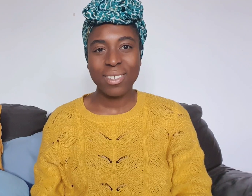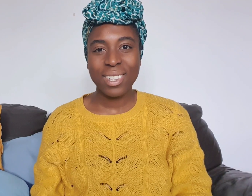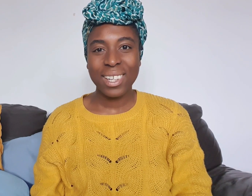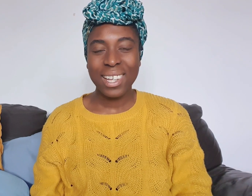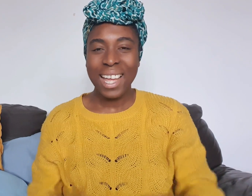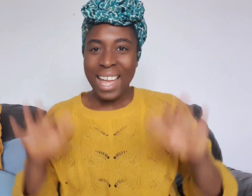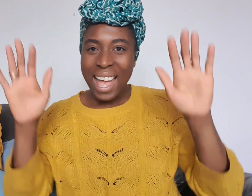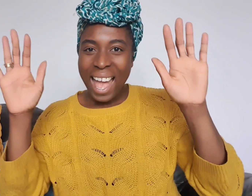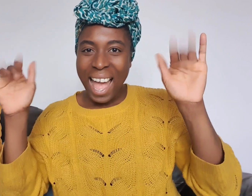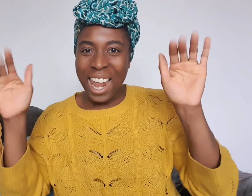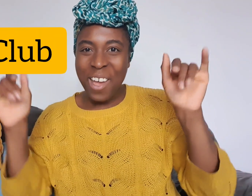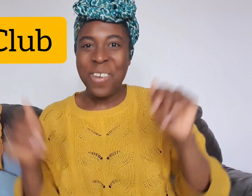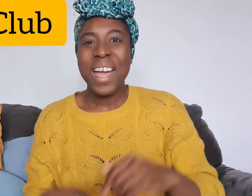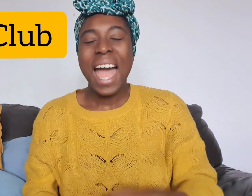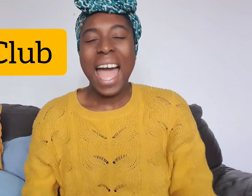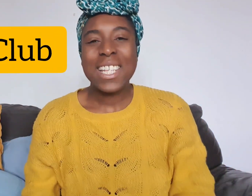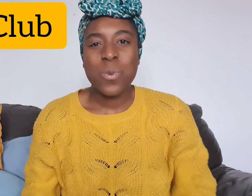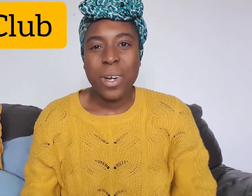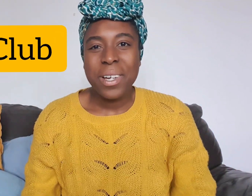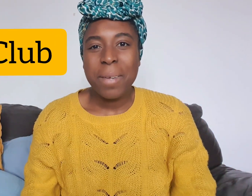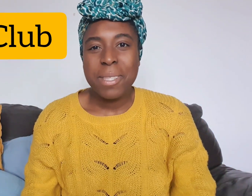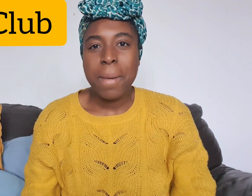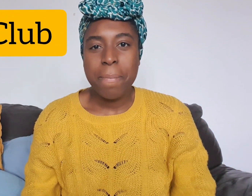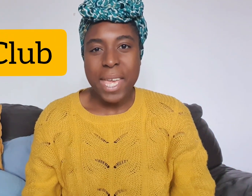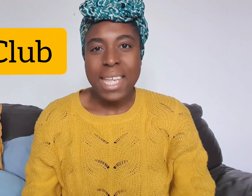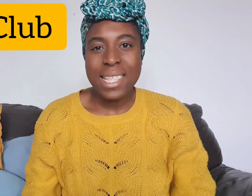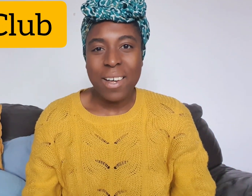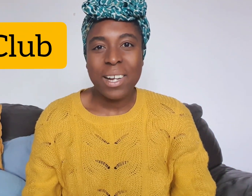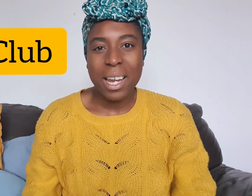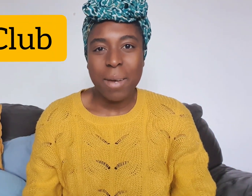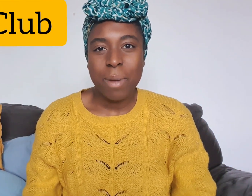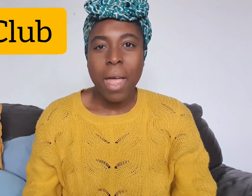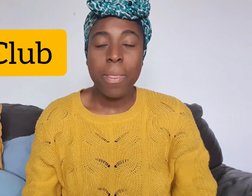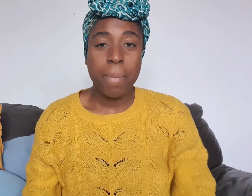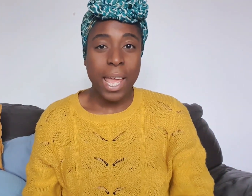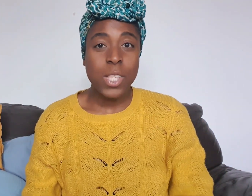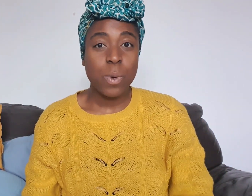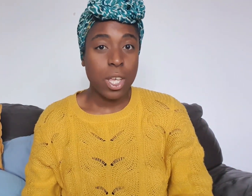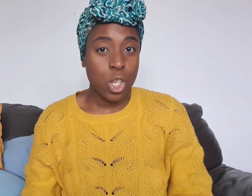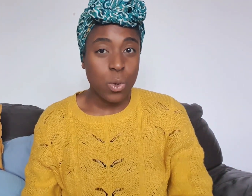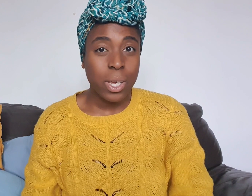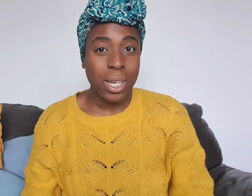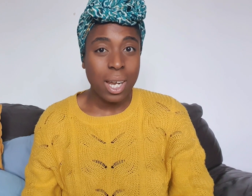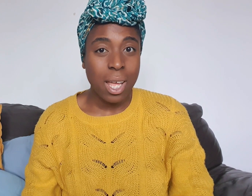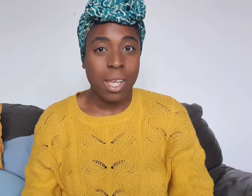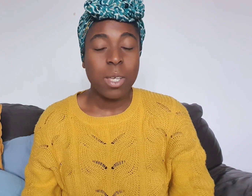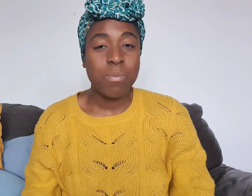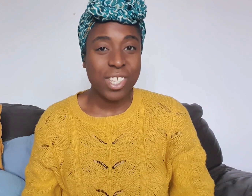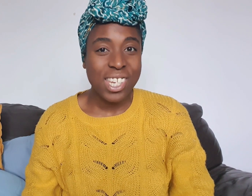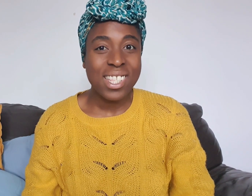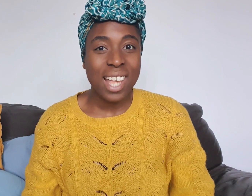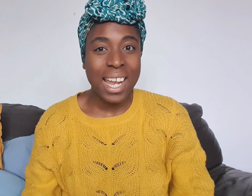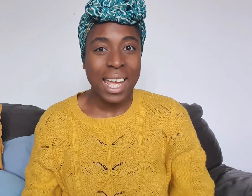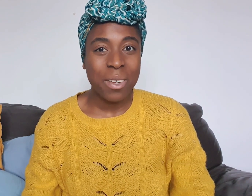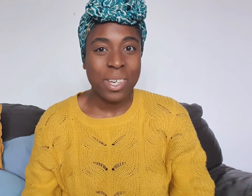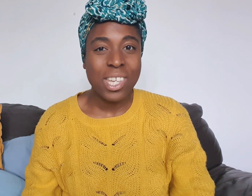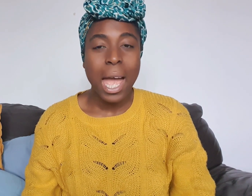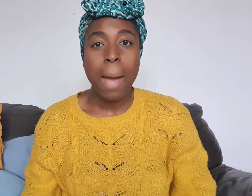Hello and welcome to BSL Club, the place where you can learn British Sign Language and